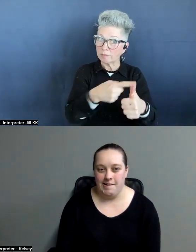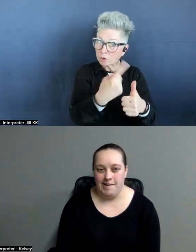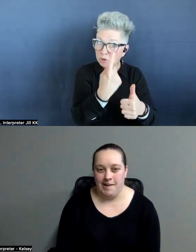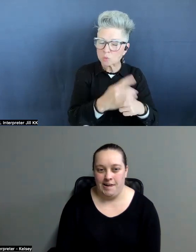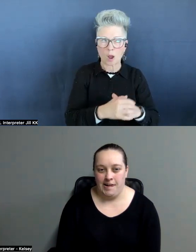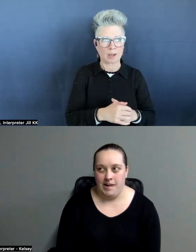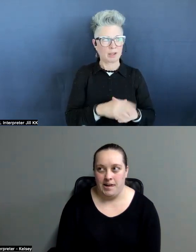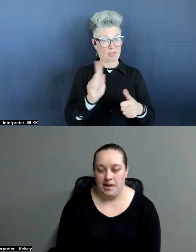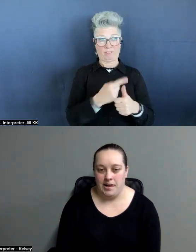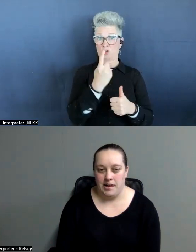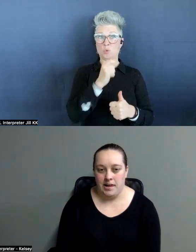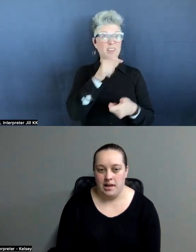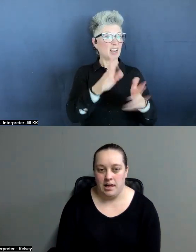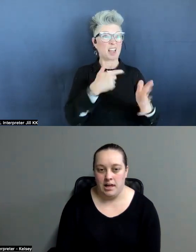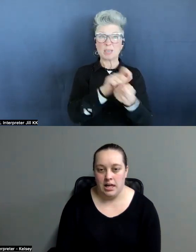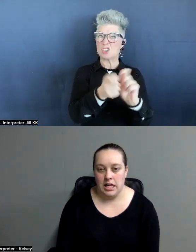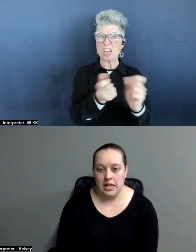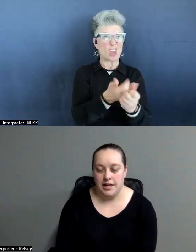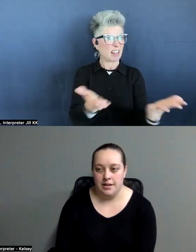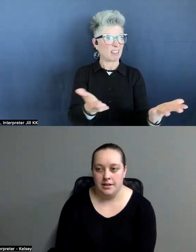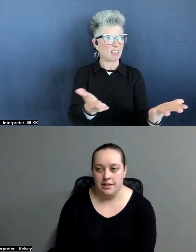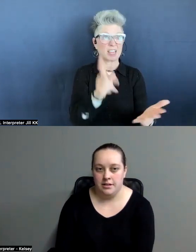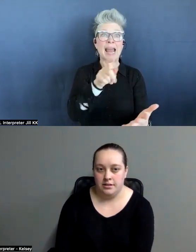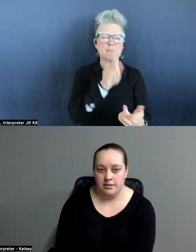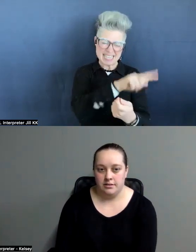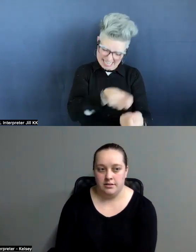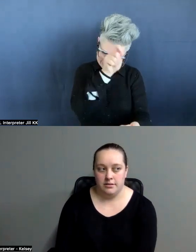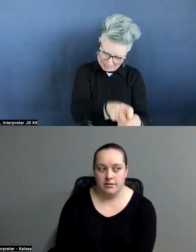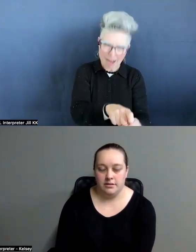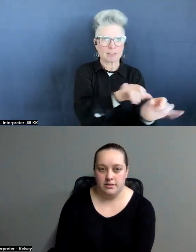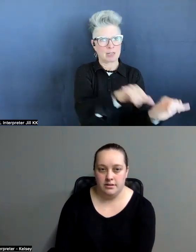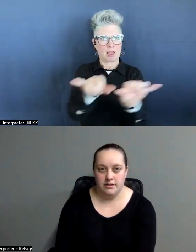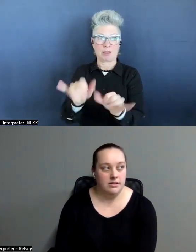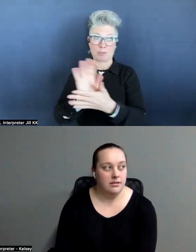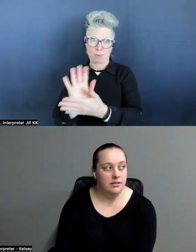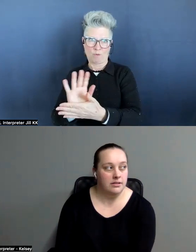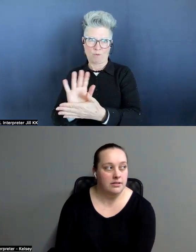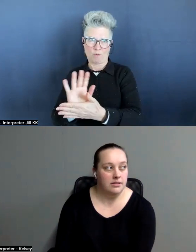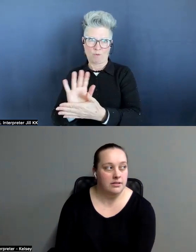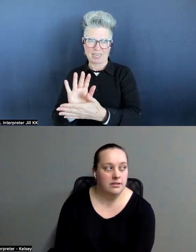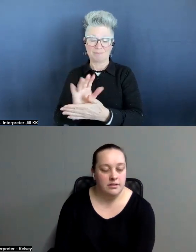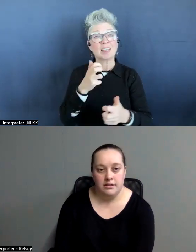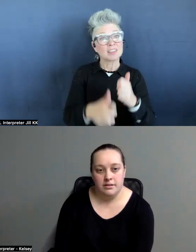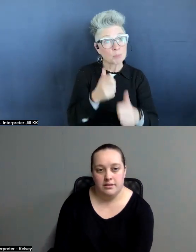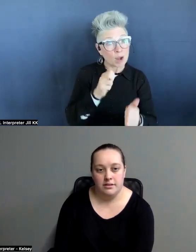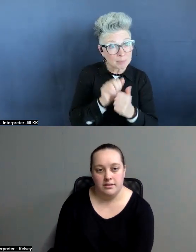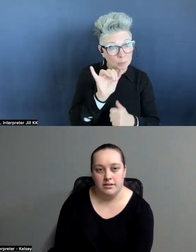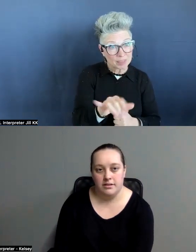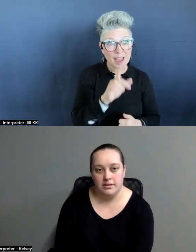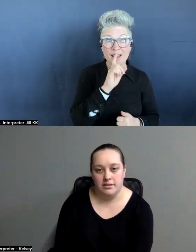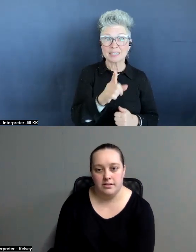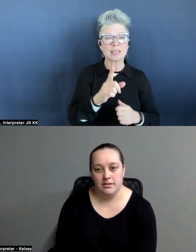They didn't let me change anything. It had to be exactly like the movie. And the problem with that is that